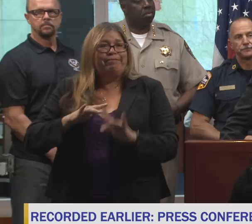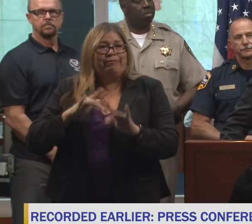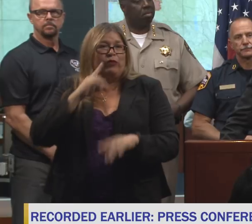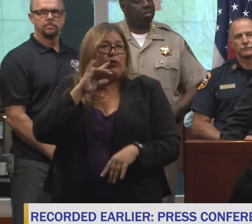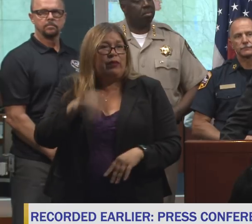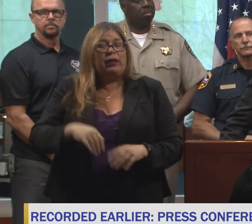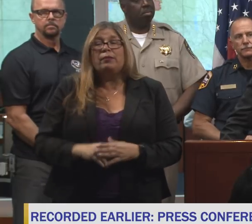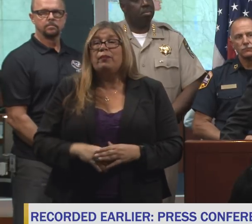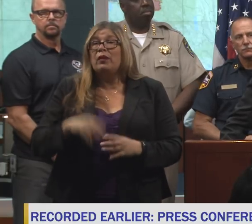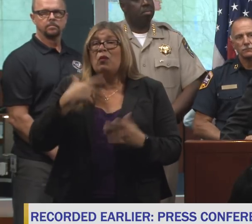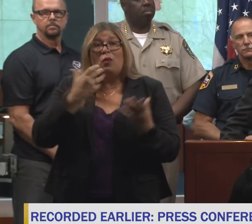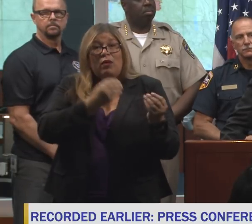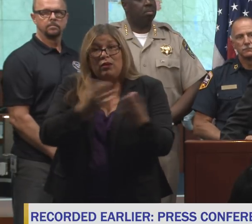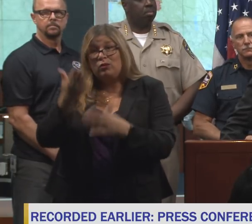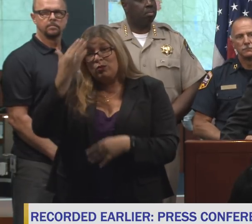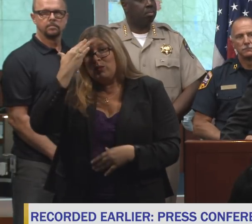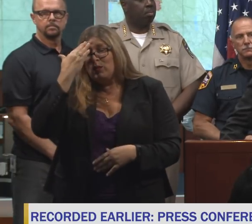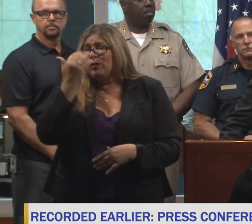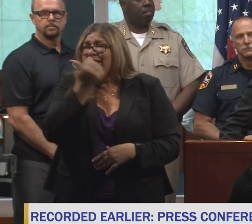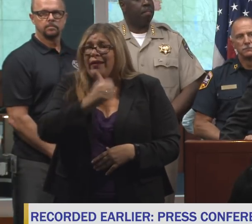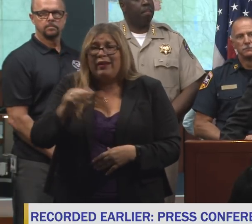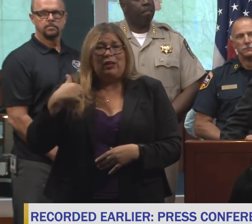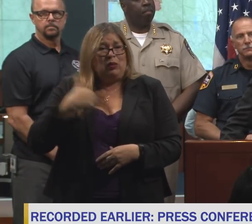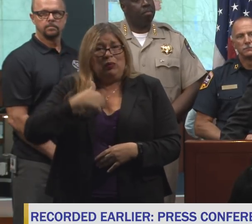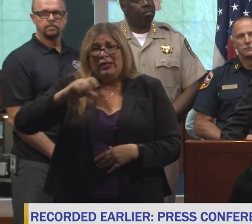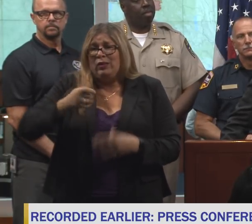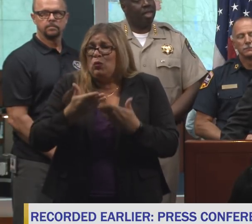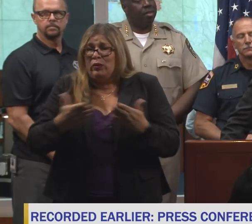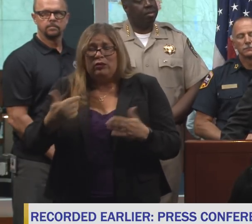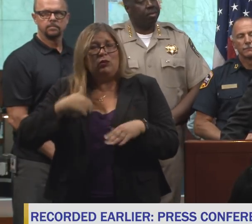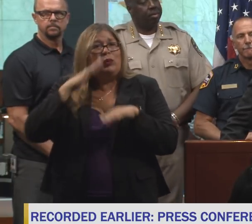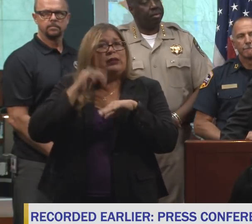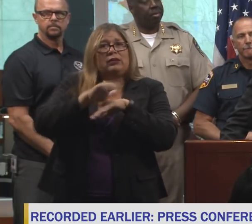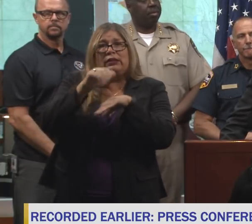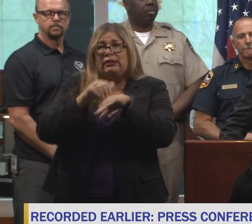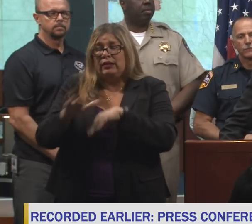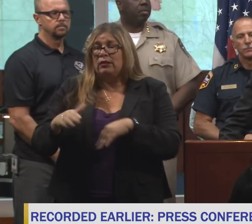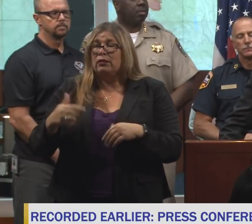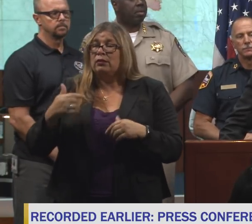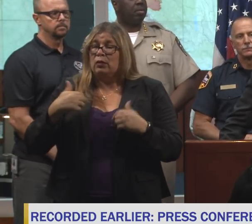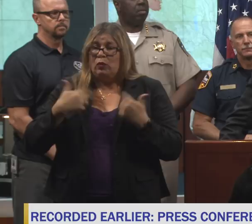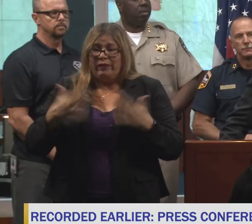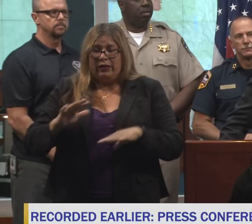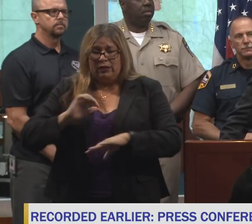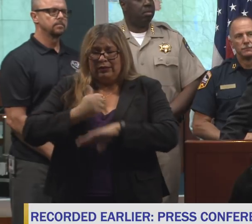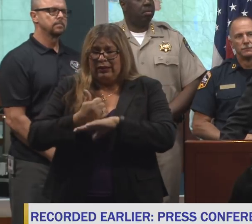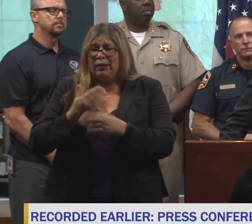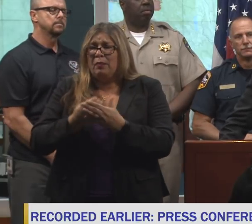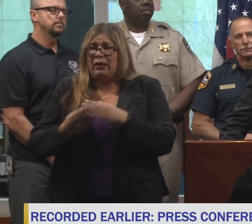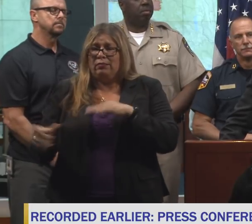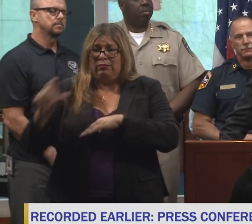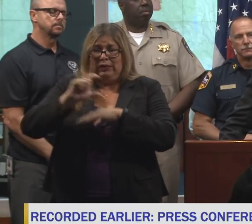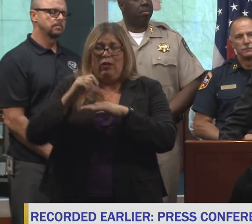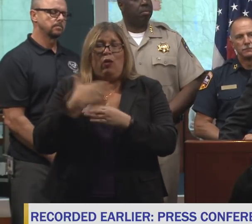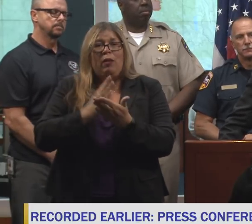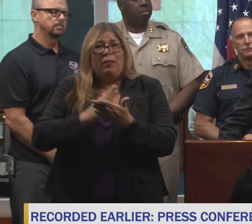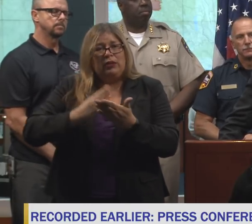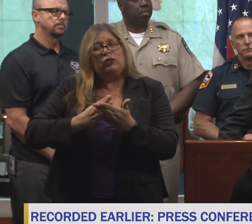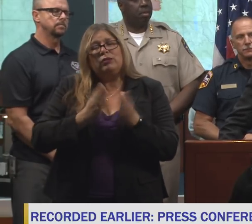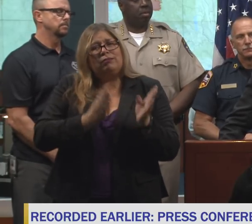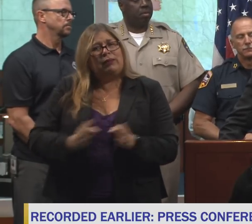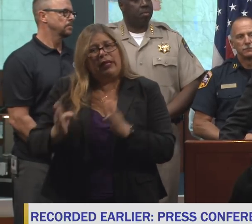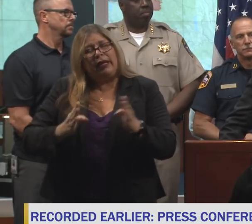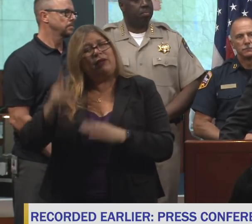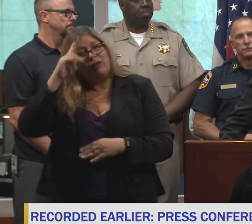resources are needed, we're putting them there. We did allocate money in the budget for these kind of contingencies, and